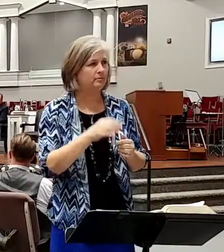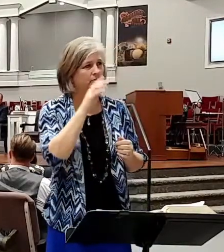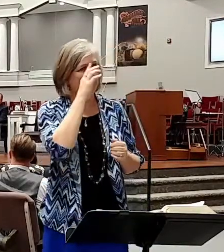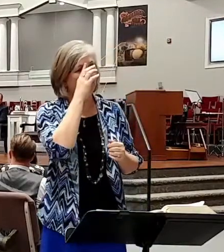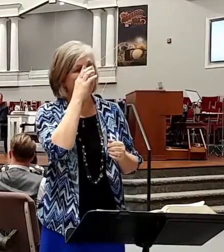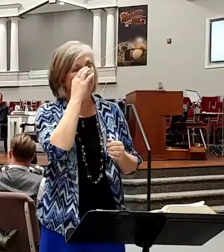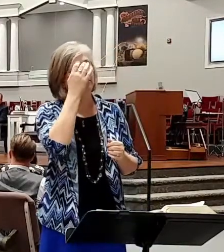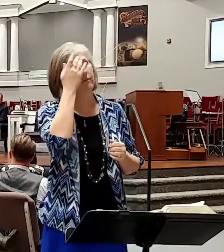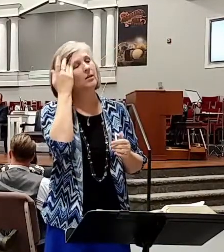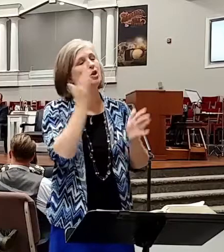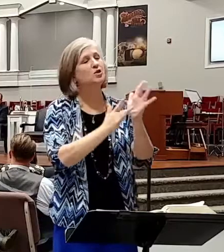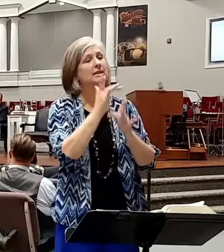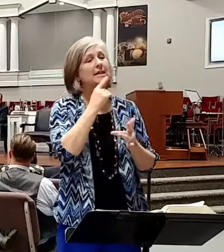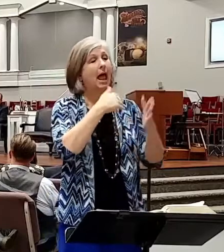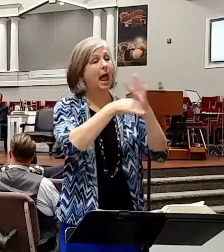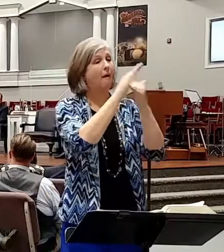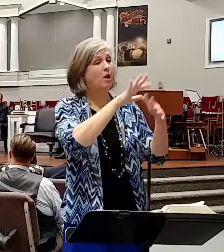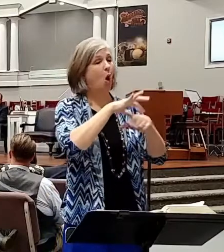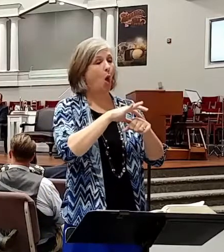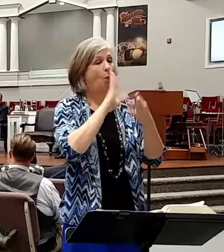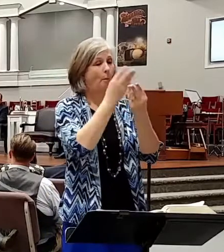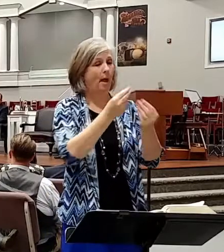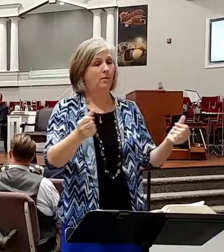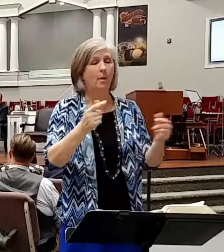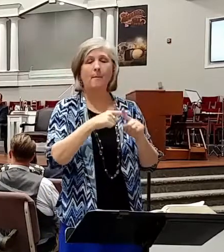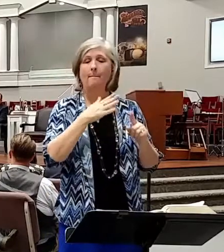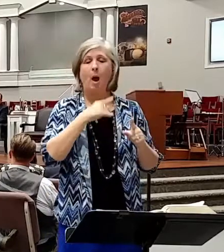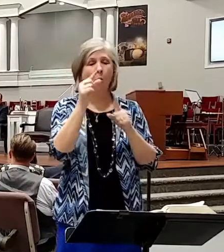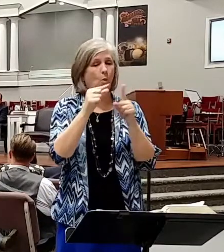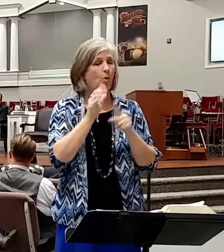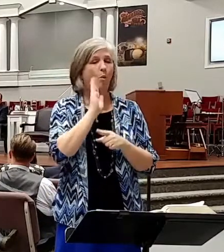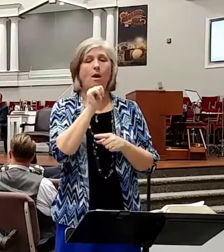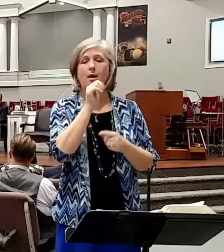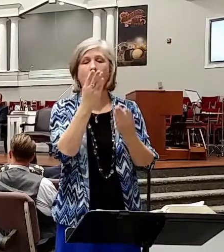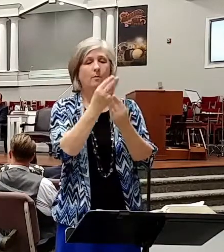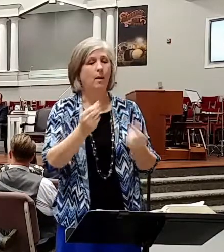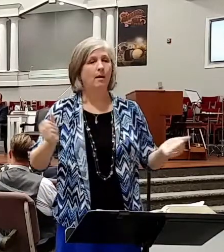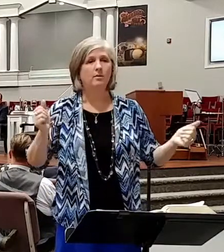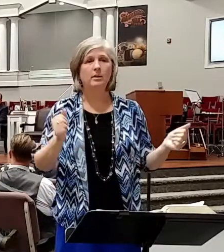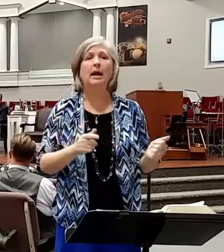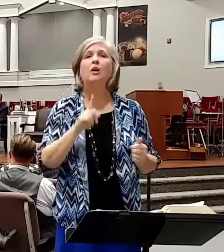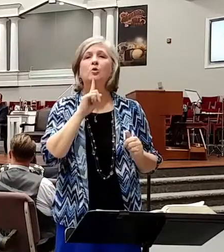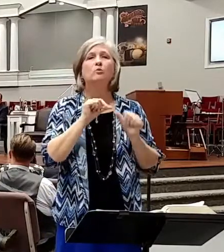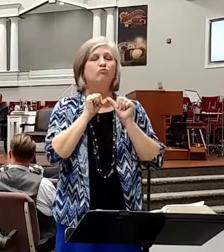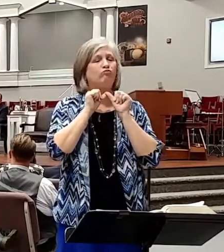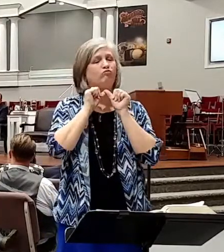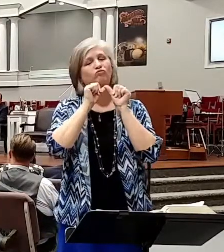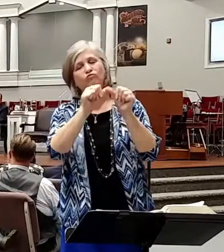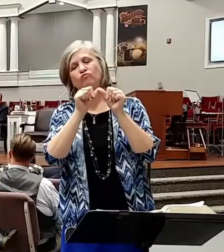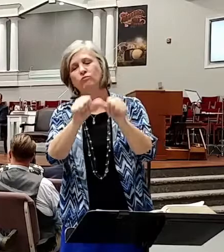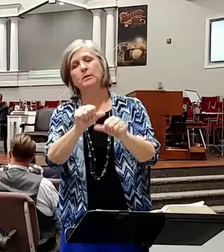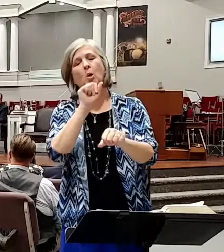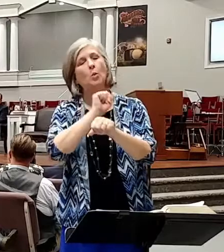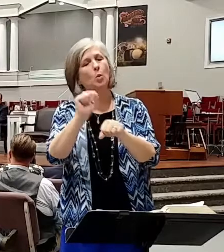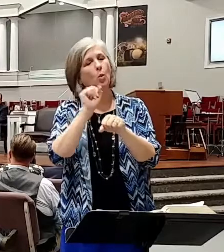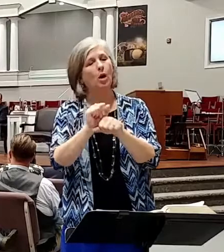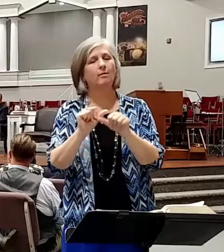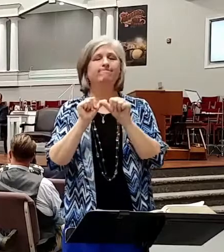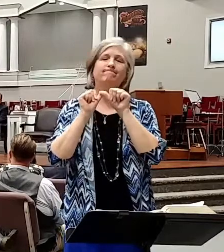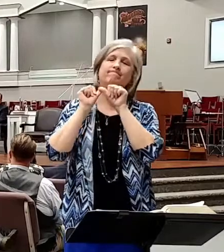Heaven or shall pass away but my Word shall not pass away. It endures. It works. It lasts. And it will never